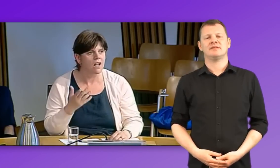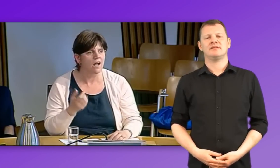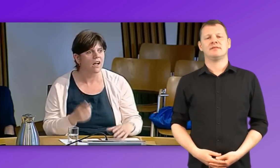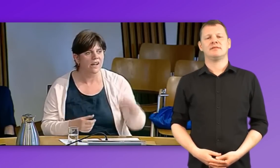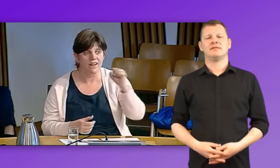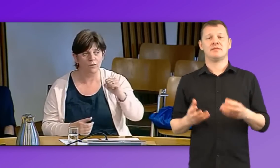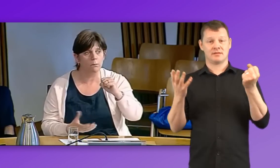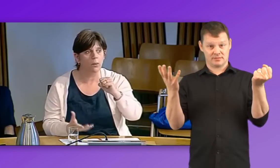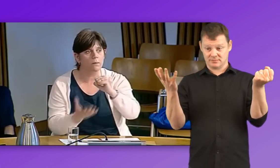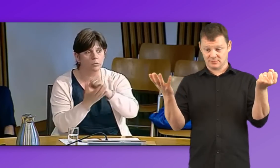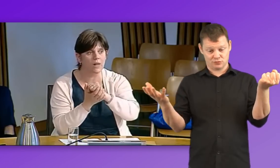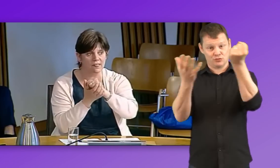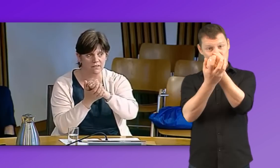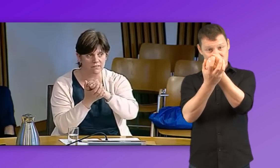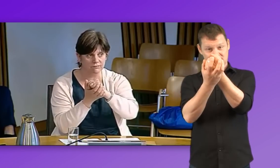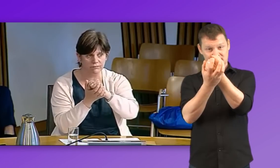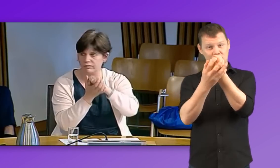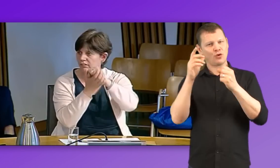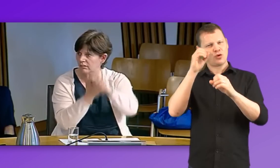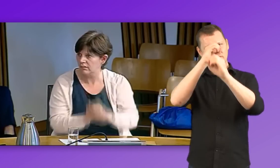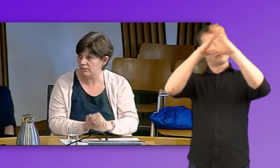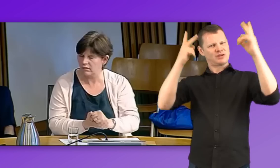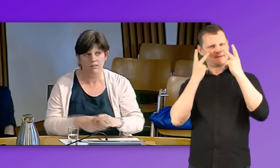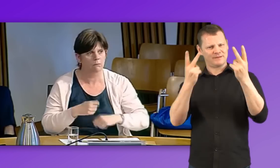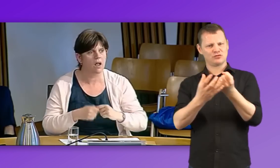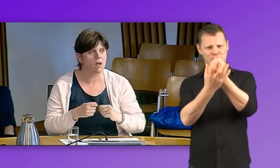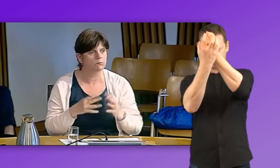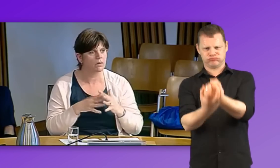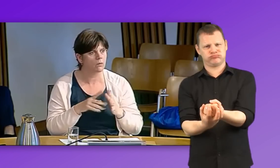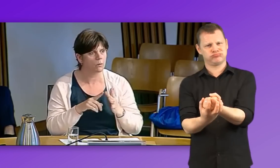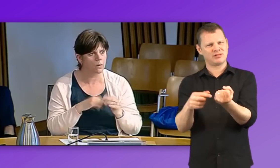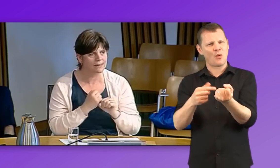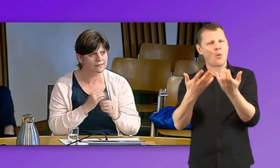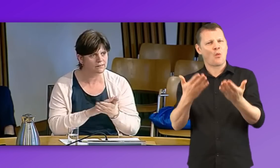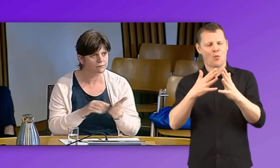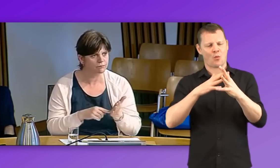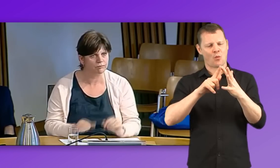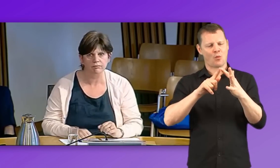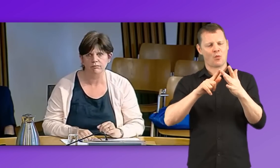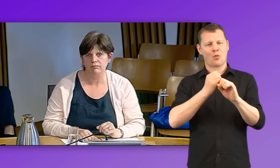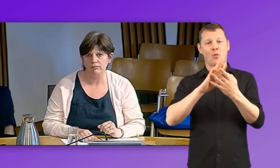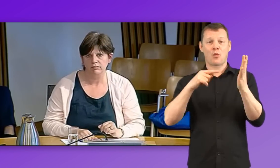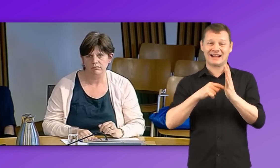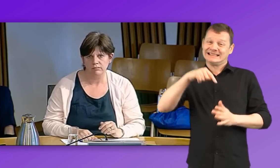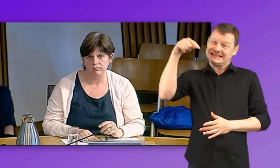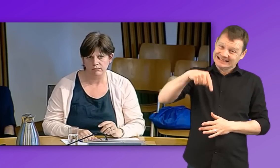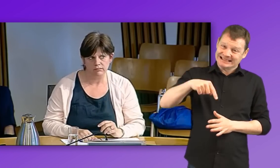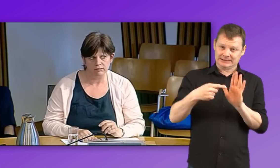pen. And if you put the two together, conceptually, visually, you have weight. And that is what weight